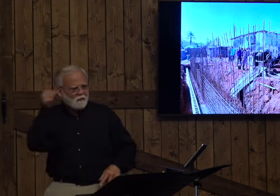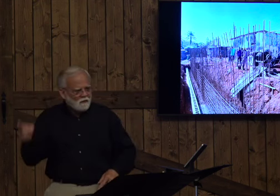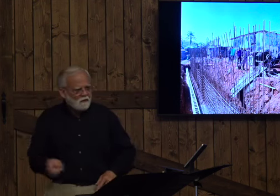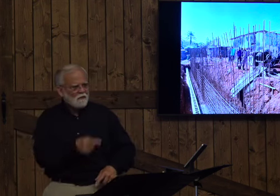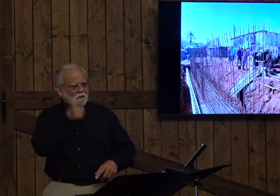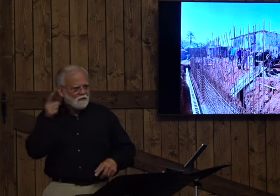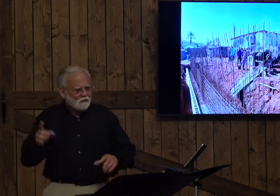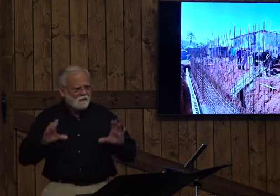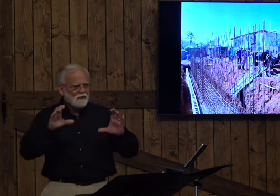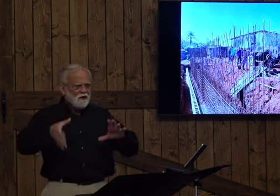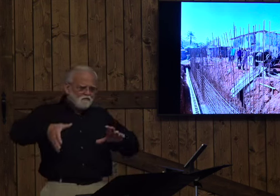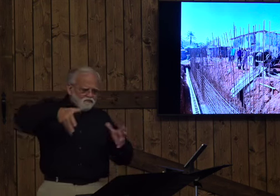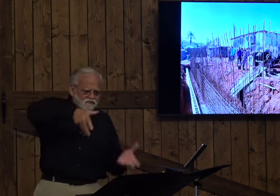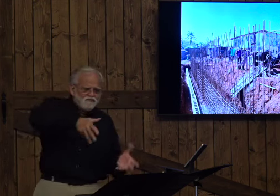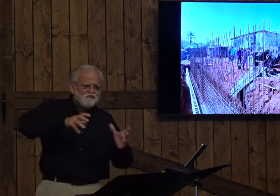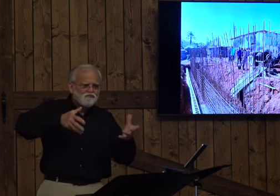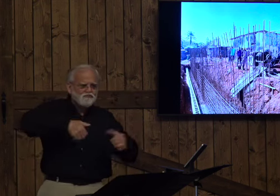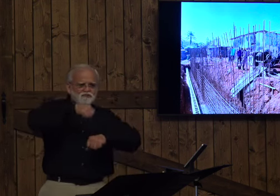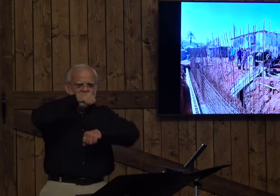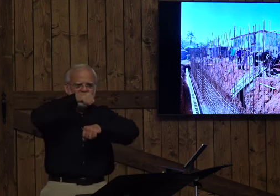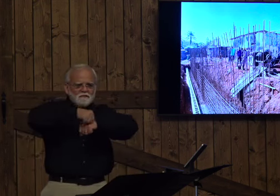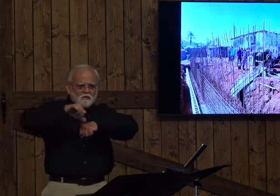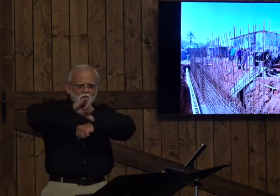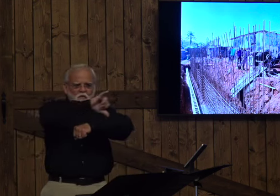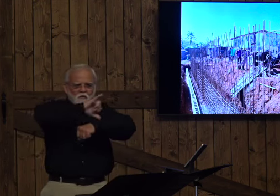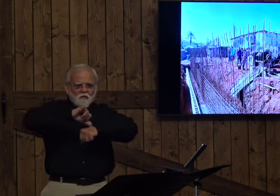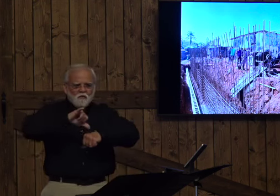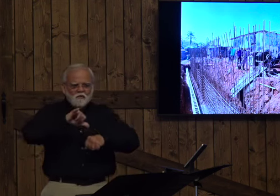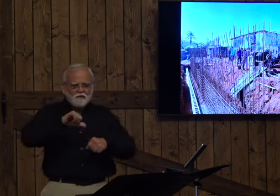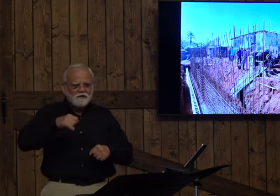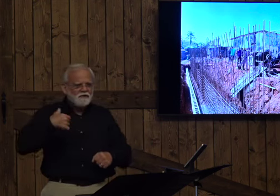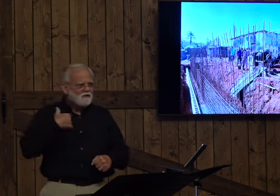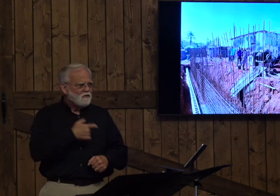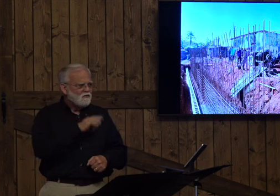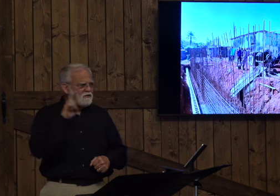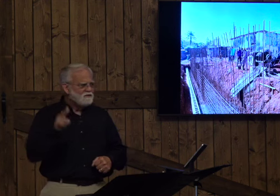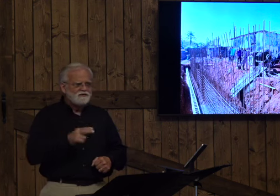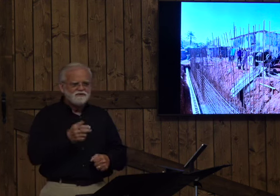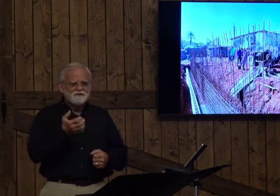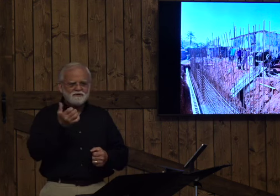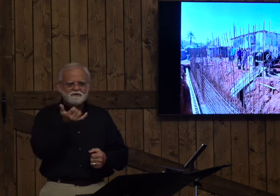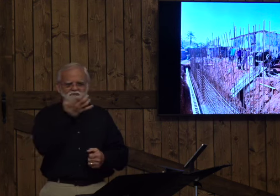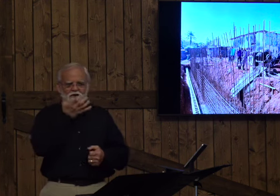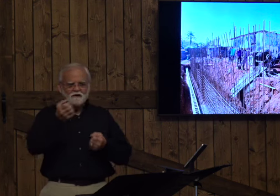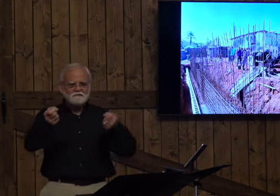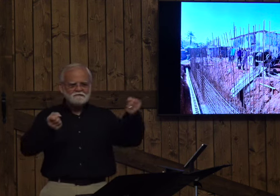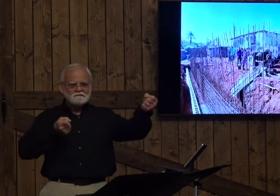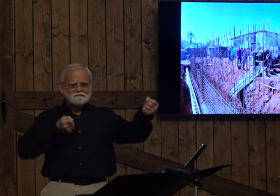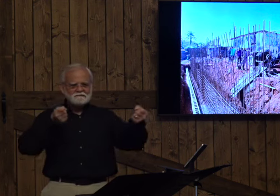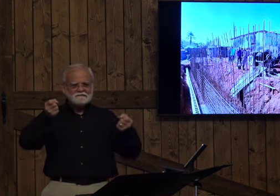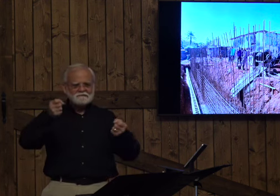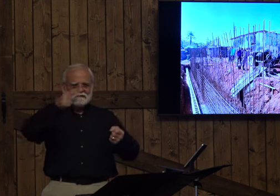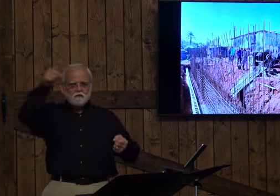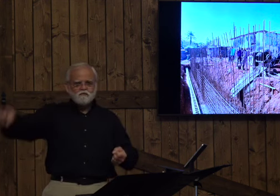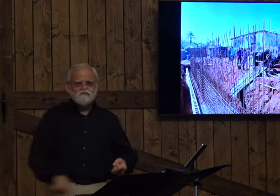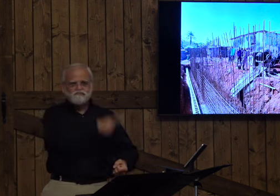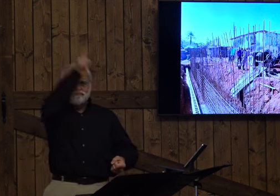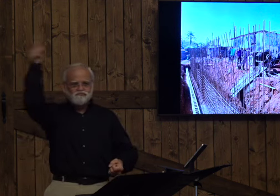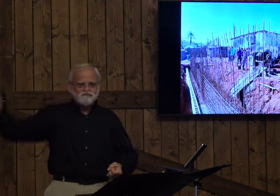You see the cement mixer that they have to mix the concrete, you know, we use a big truck, a